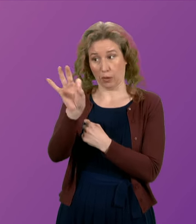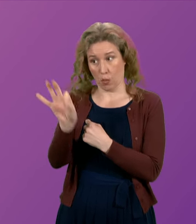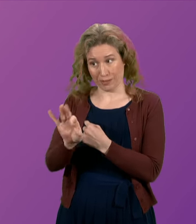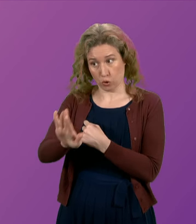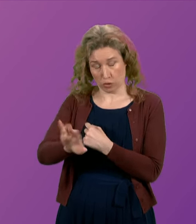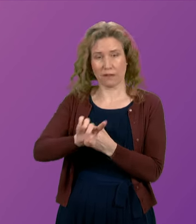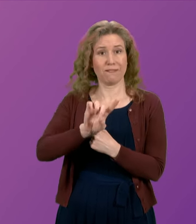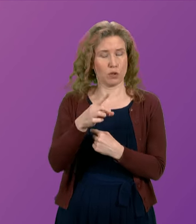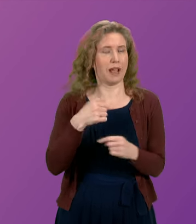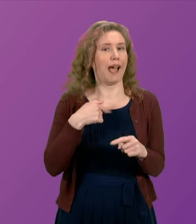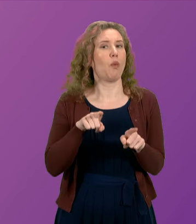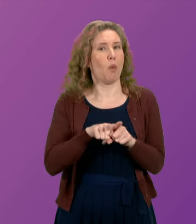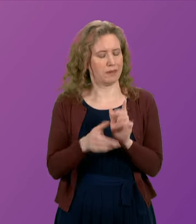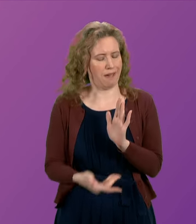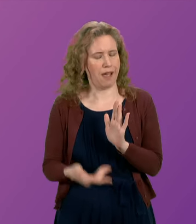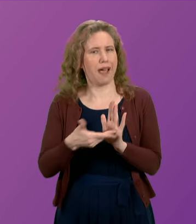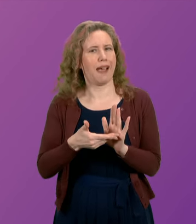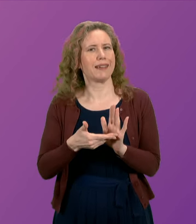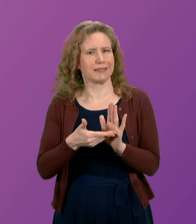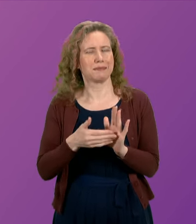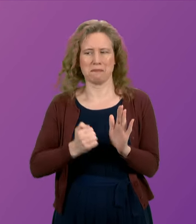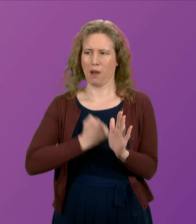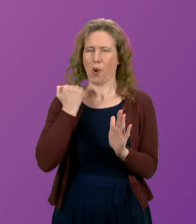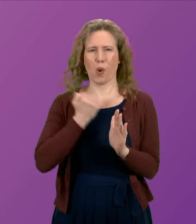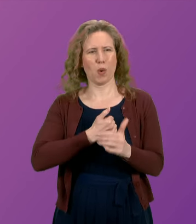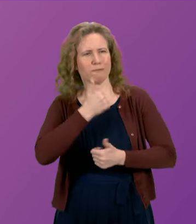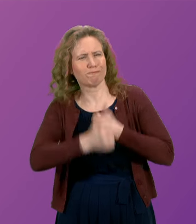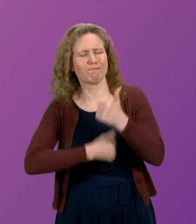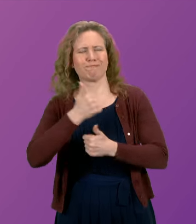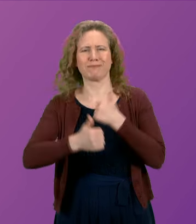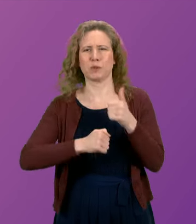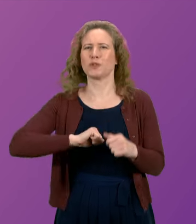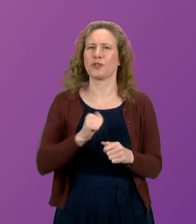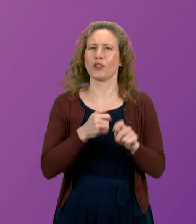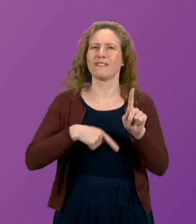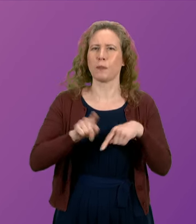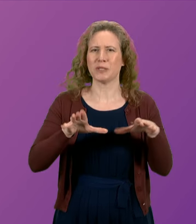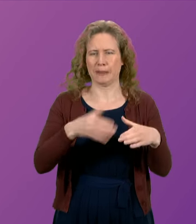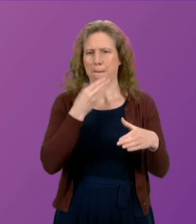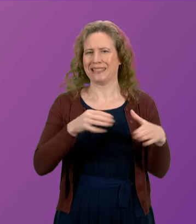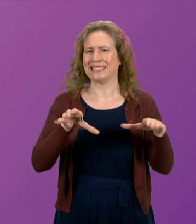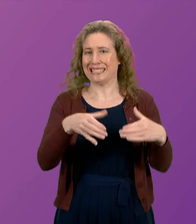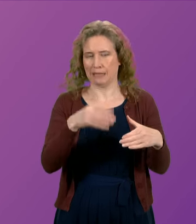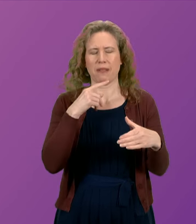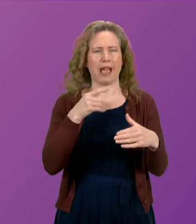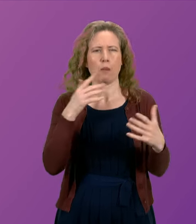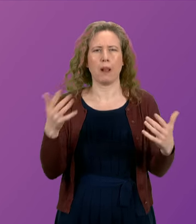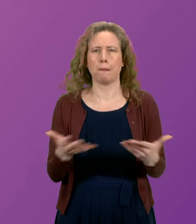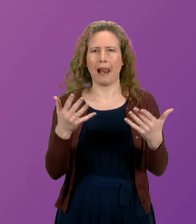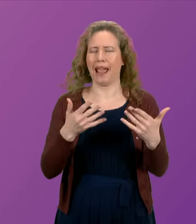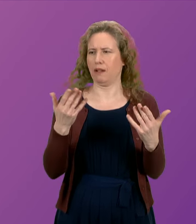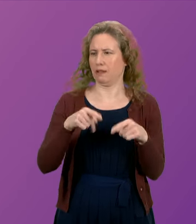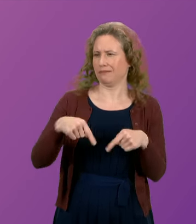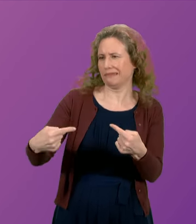Ross has put to me, can I also record my good wishes to the Scotland's men's team, who will play the host